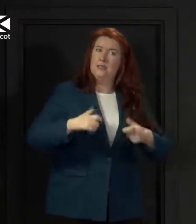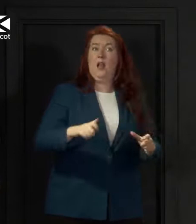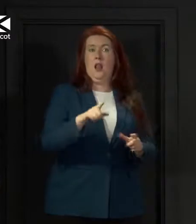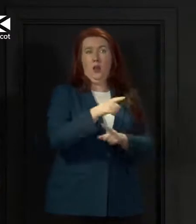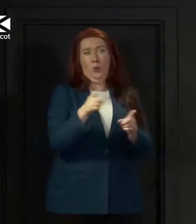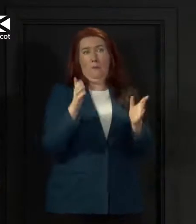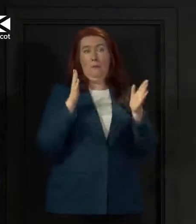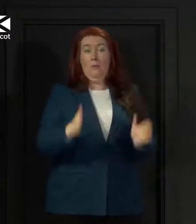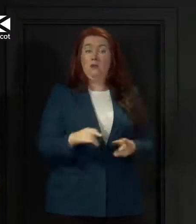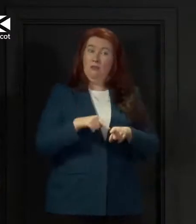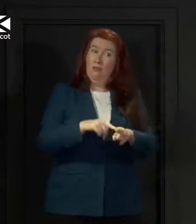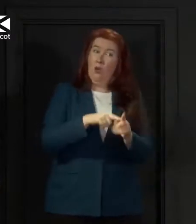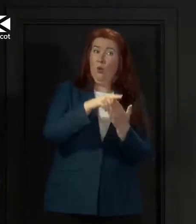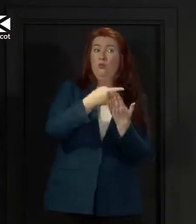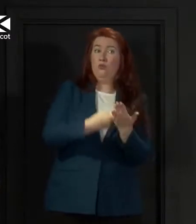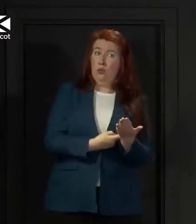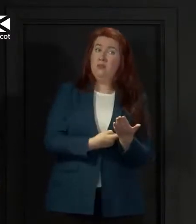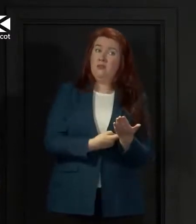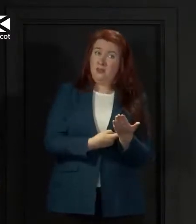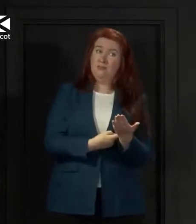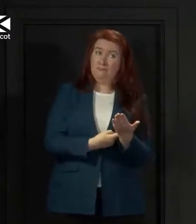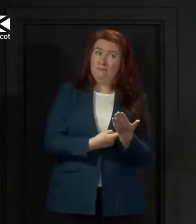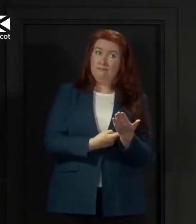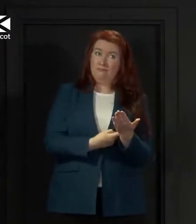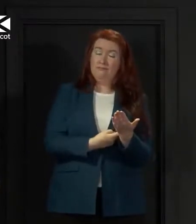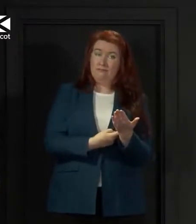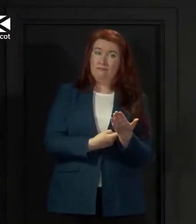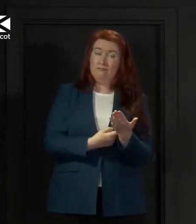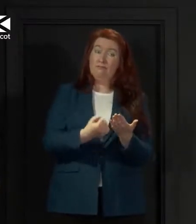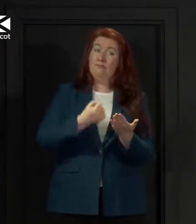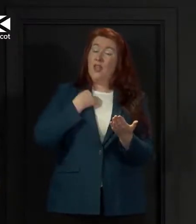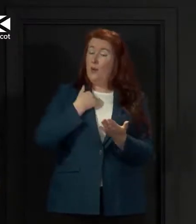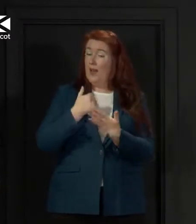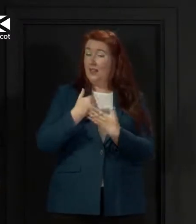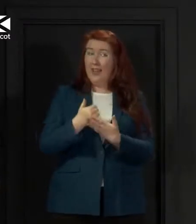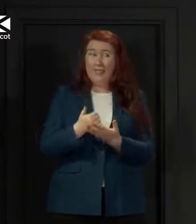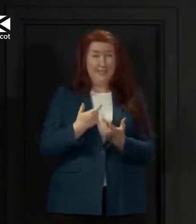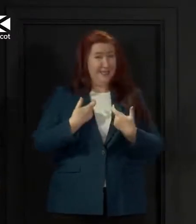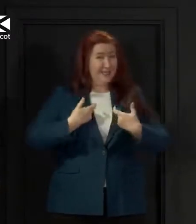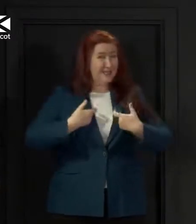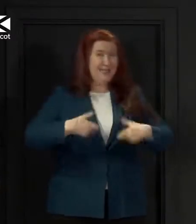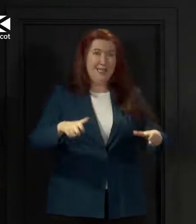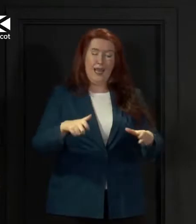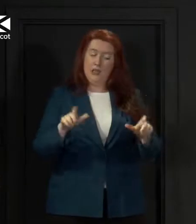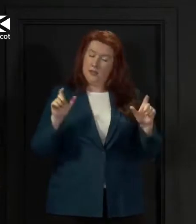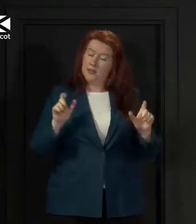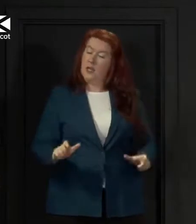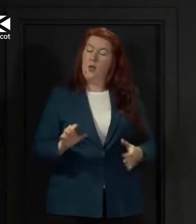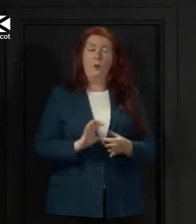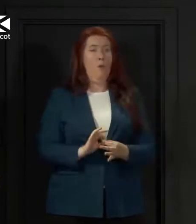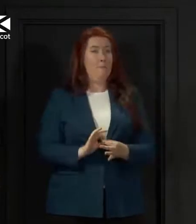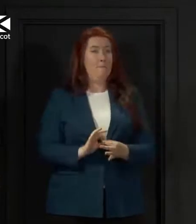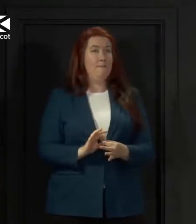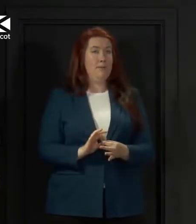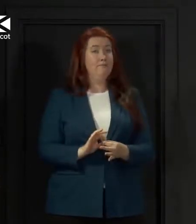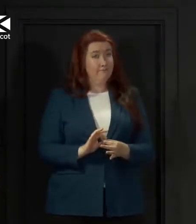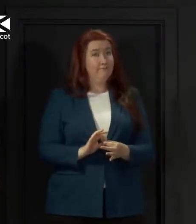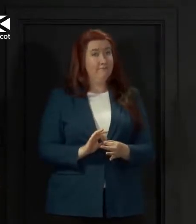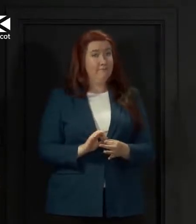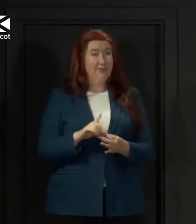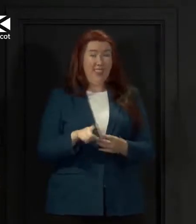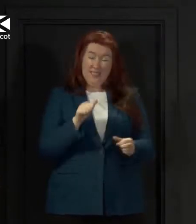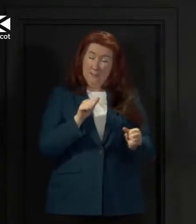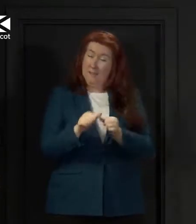stick to the rules that we've set out. The central advice continues to be stay at home. That is the